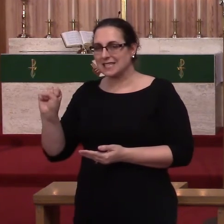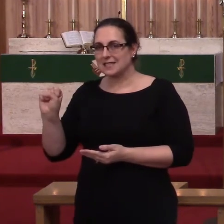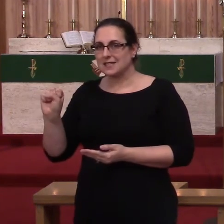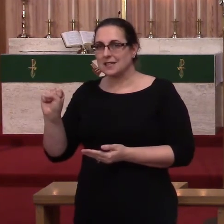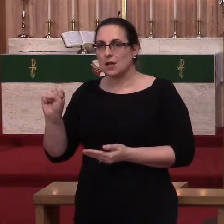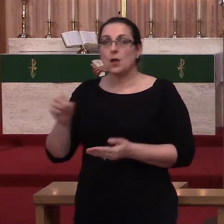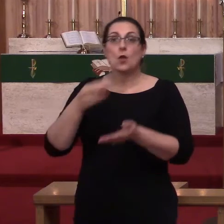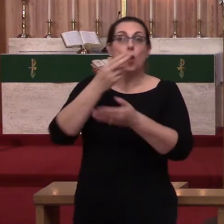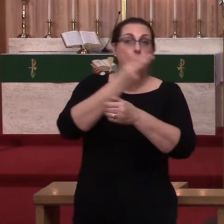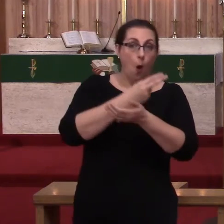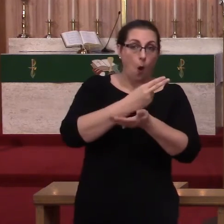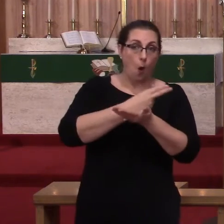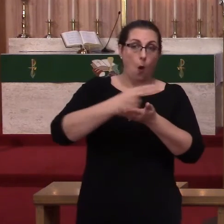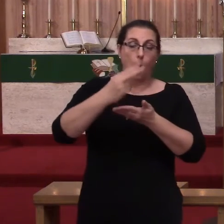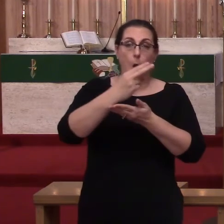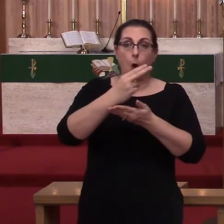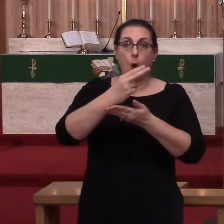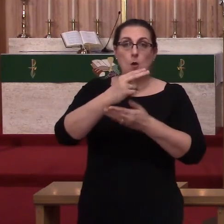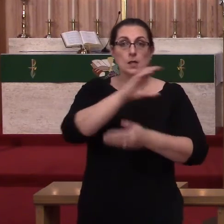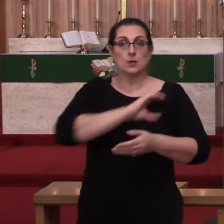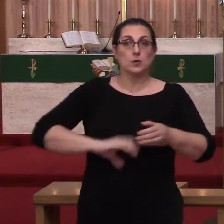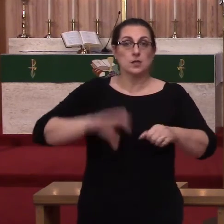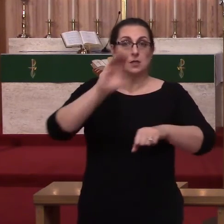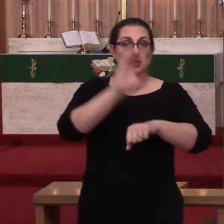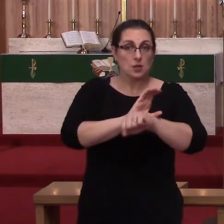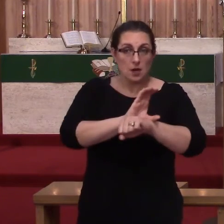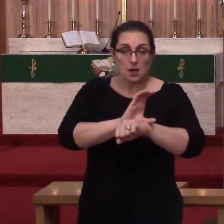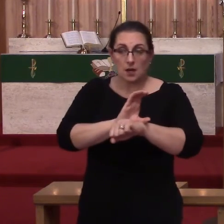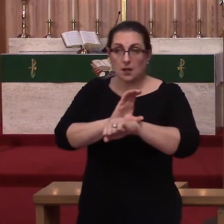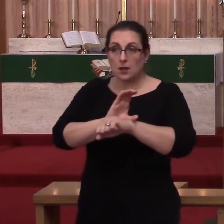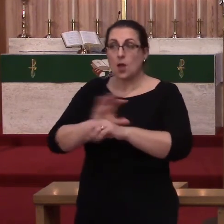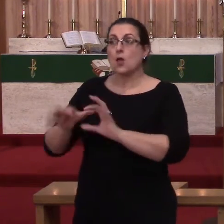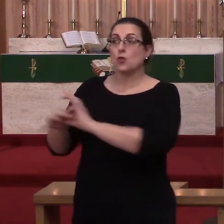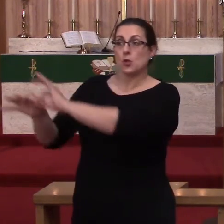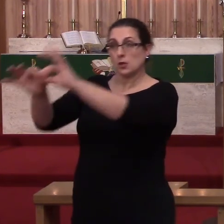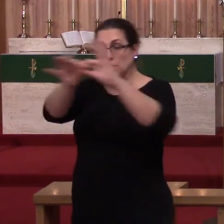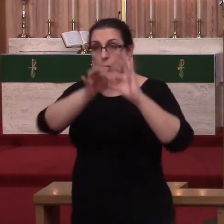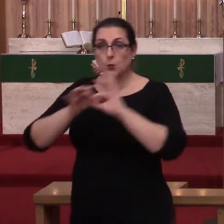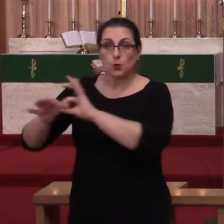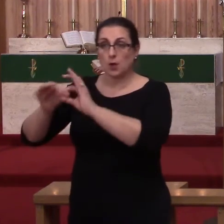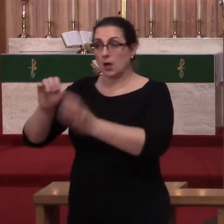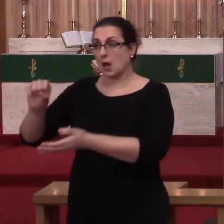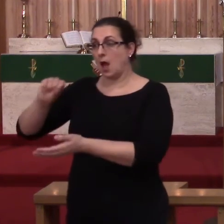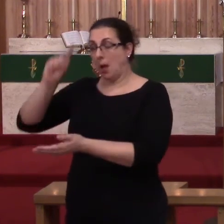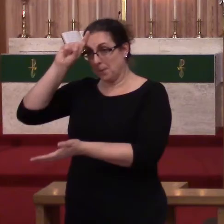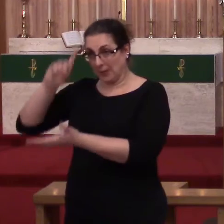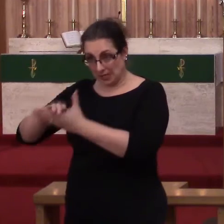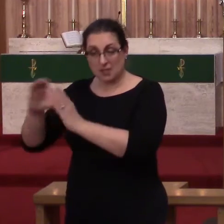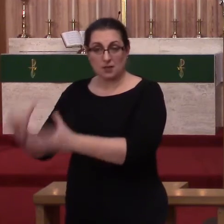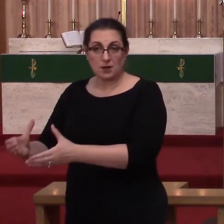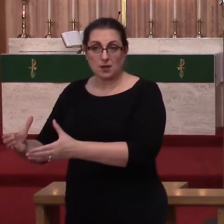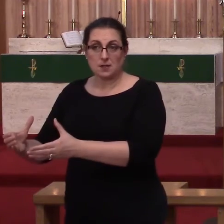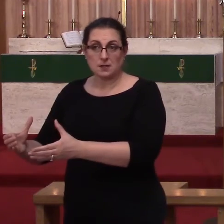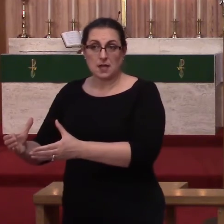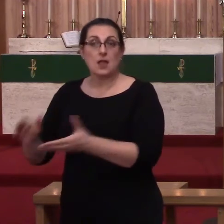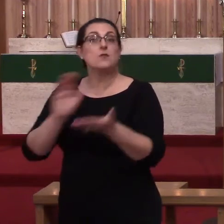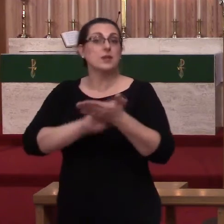Christian Church, the communion of saints, and the forgiveness of sins. Without the Holy Spirit creating and sustaining